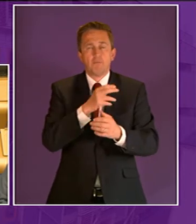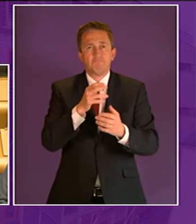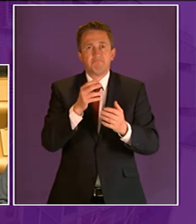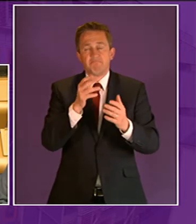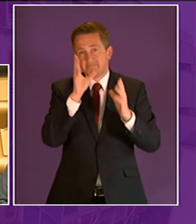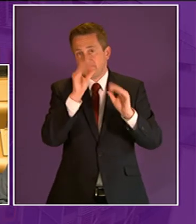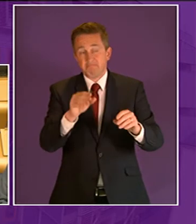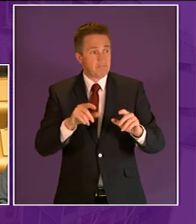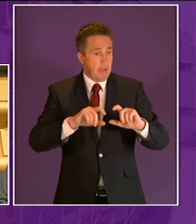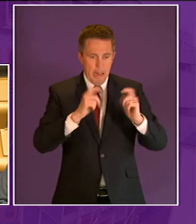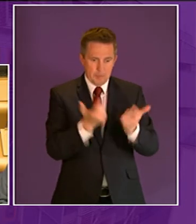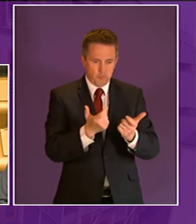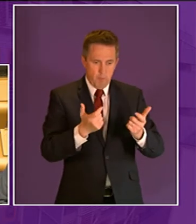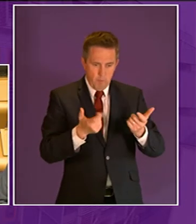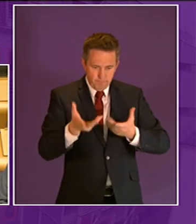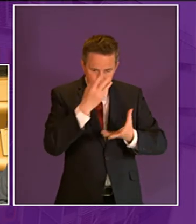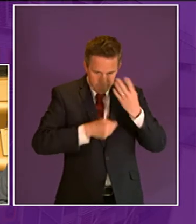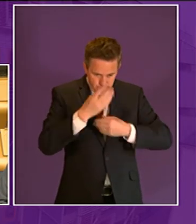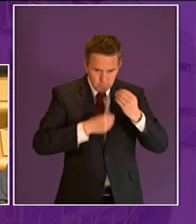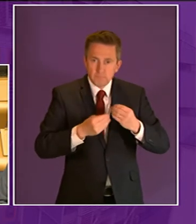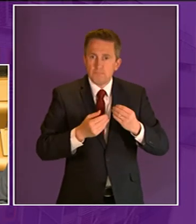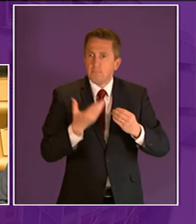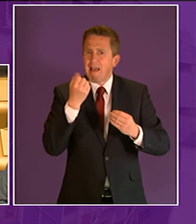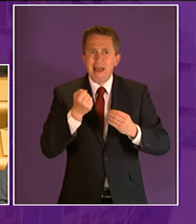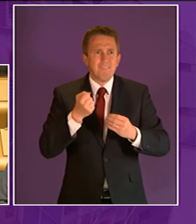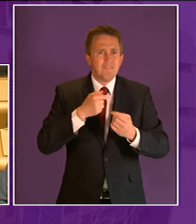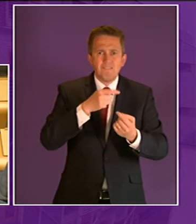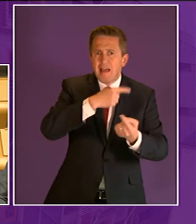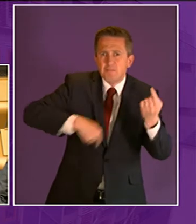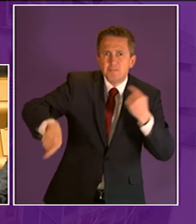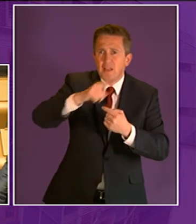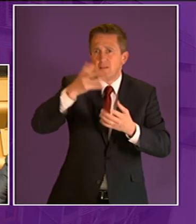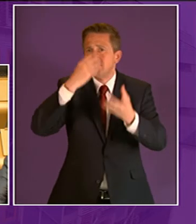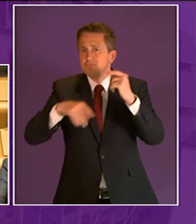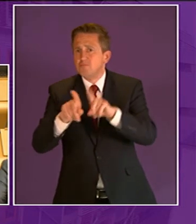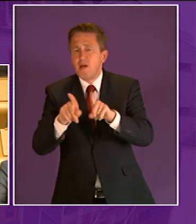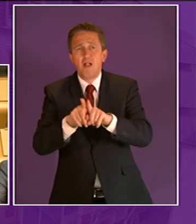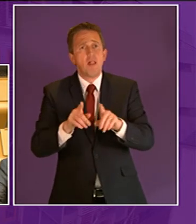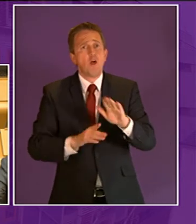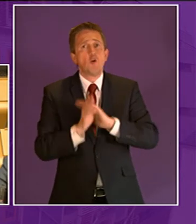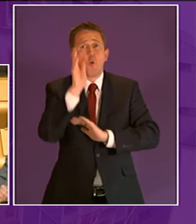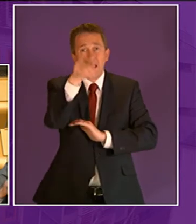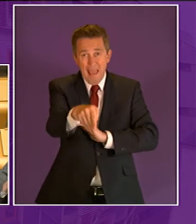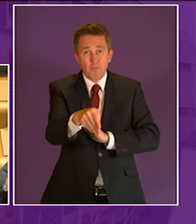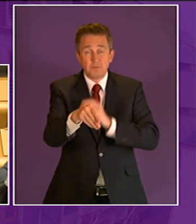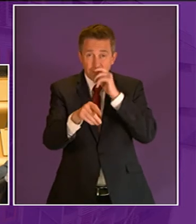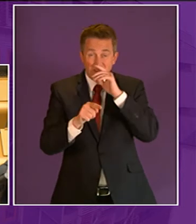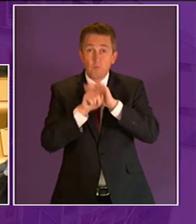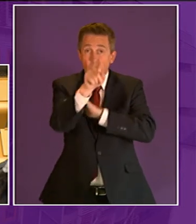learning is the gateway to that world and taking the class outside the classroom as you will know presiding officer can only be